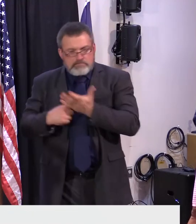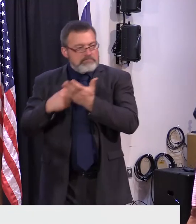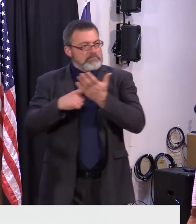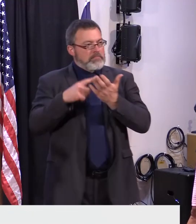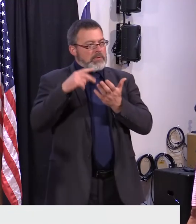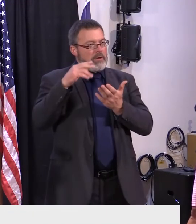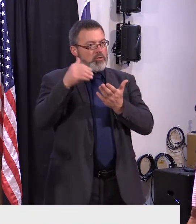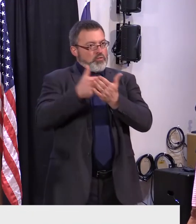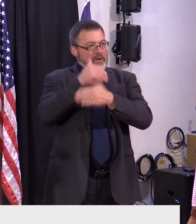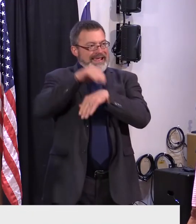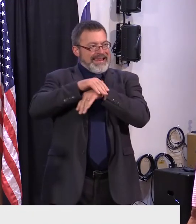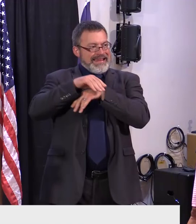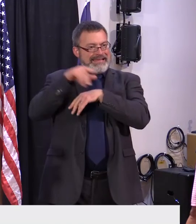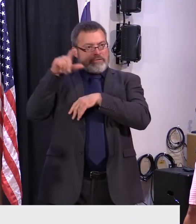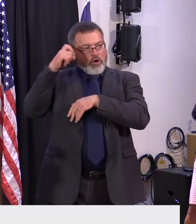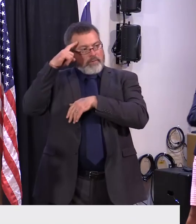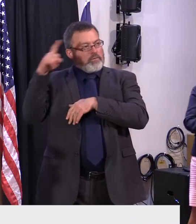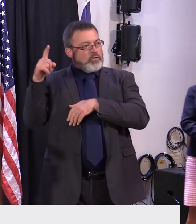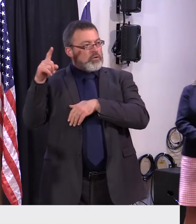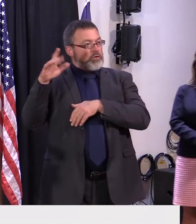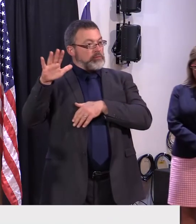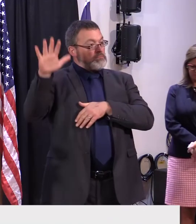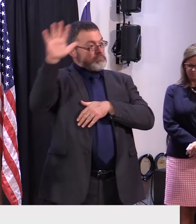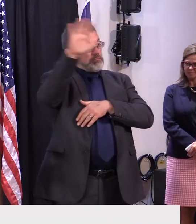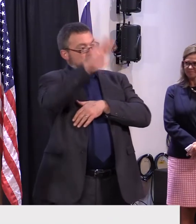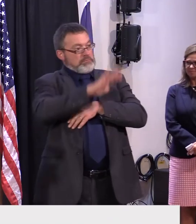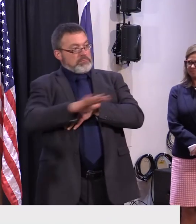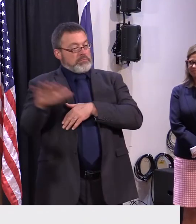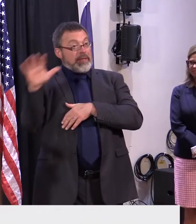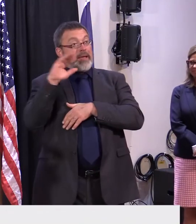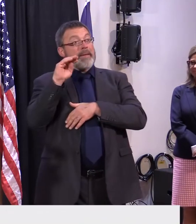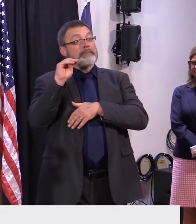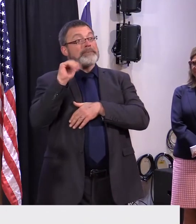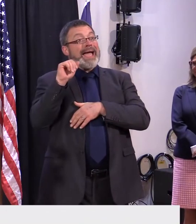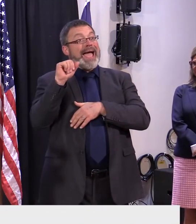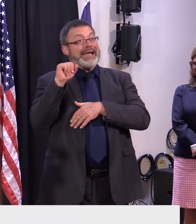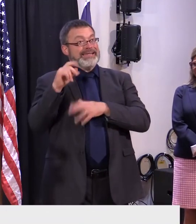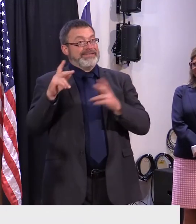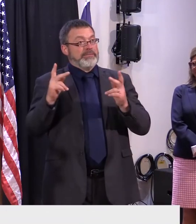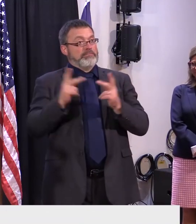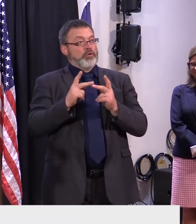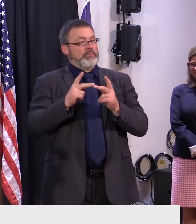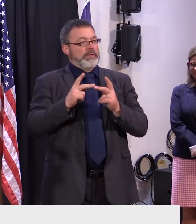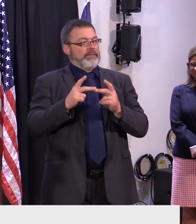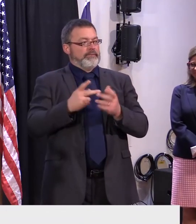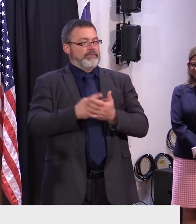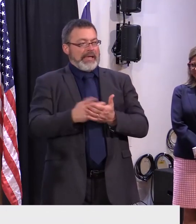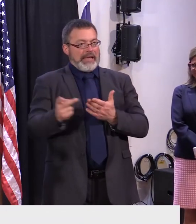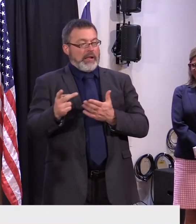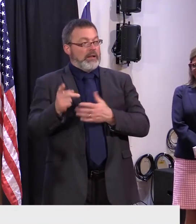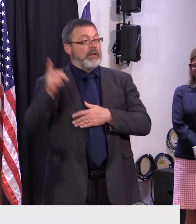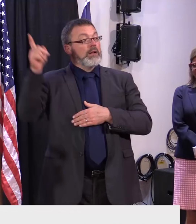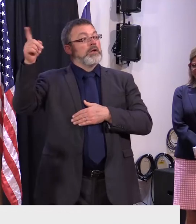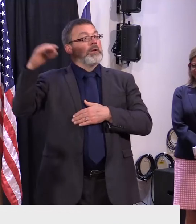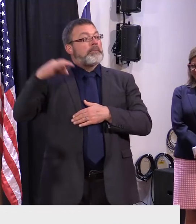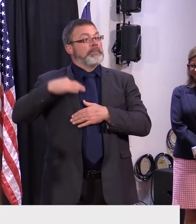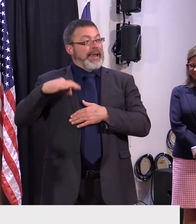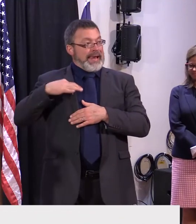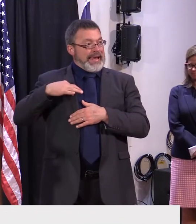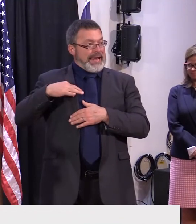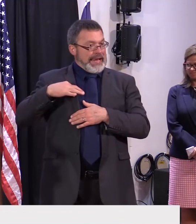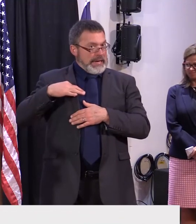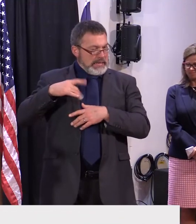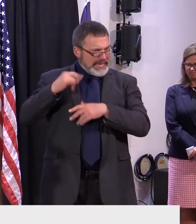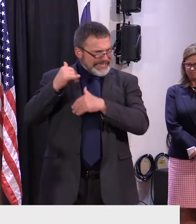you know northern pass permitting failed um there's some challenges in maine i believe i don't know if they're going to get through